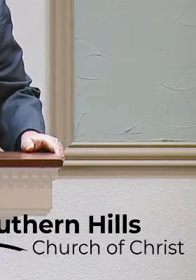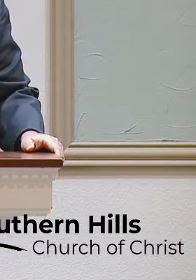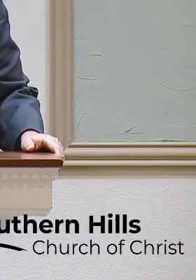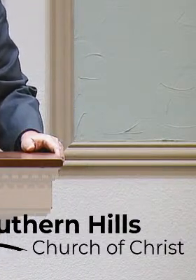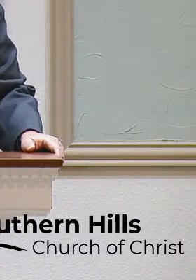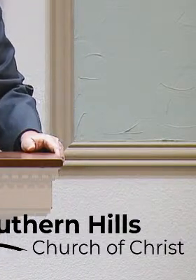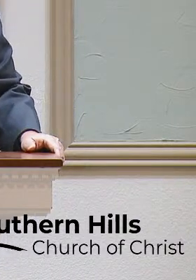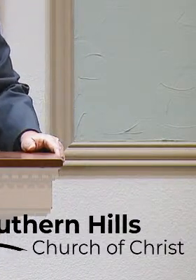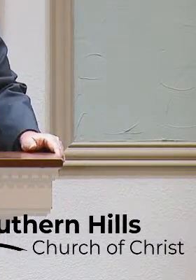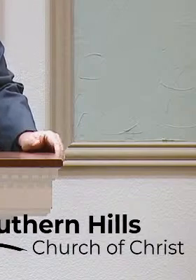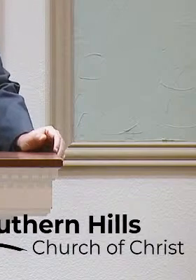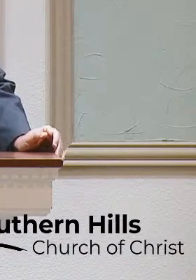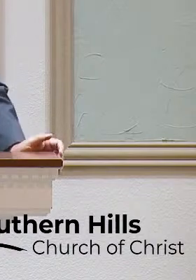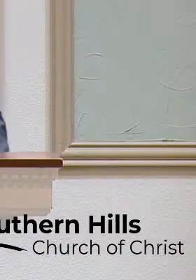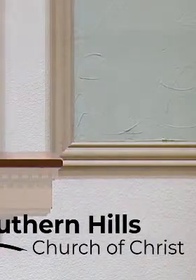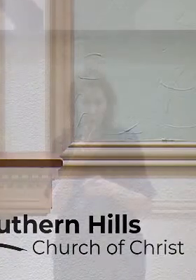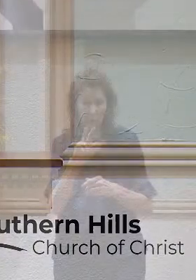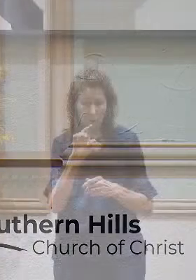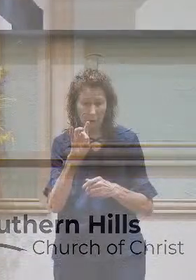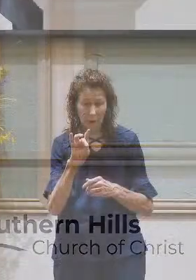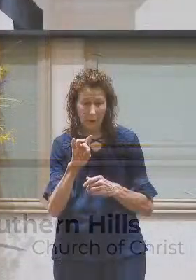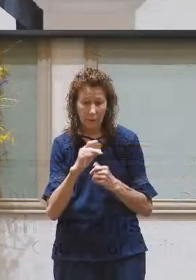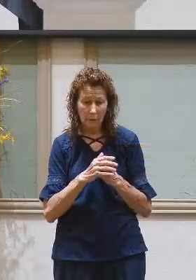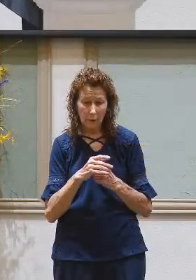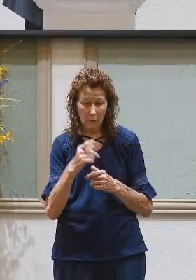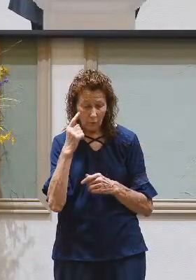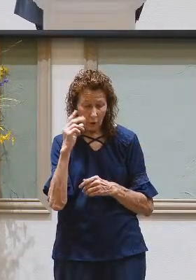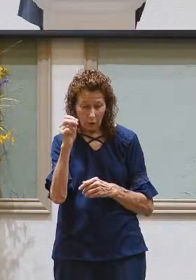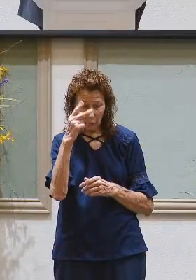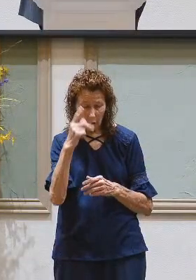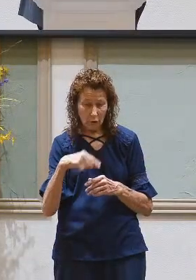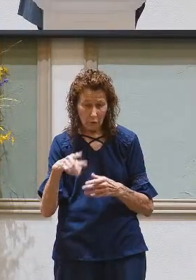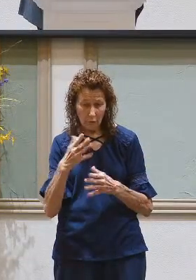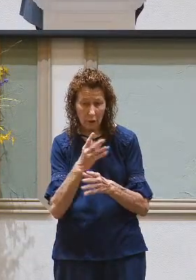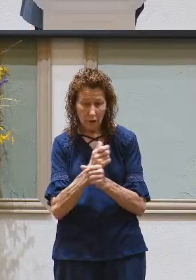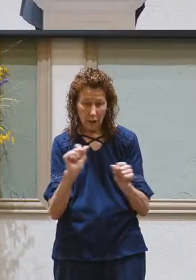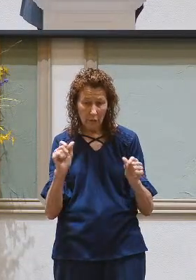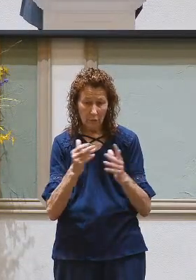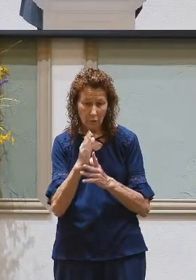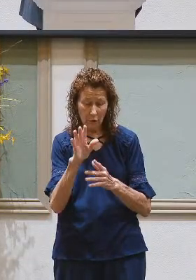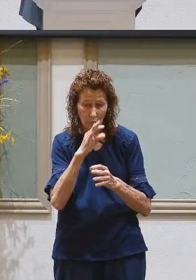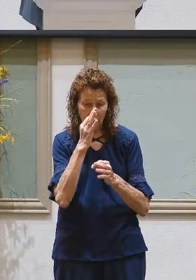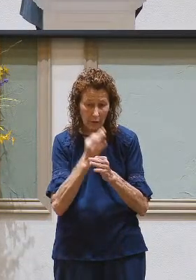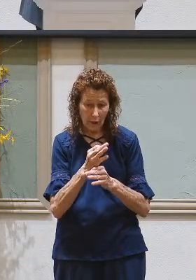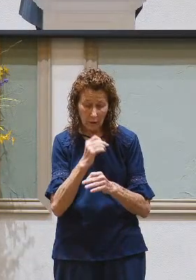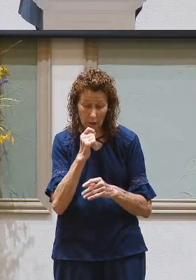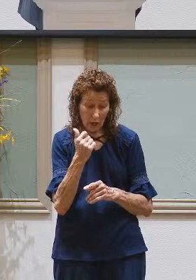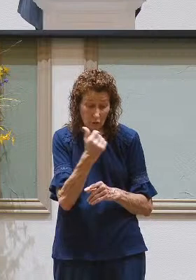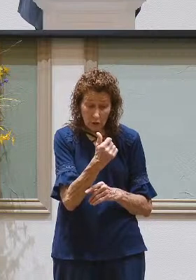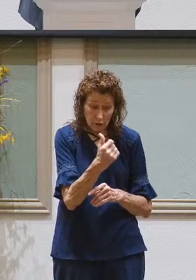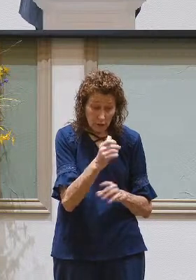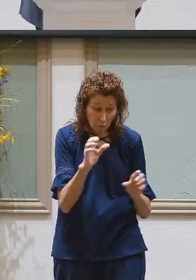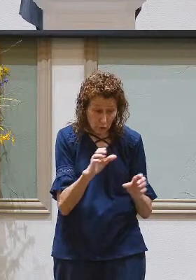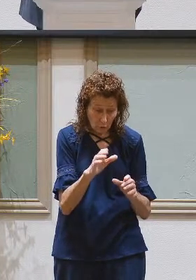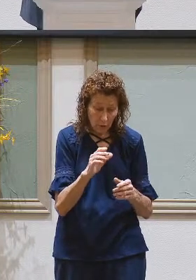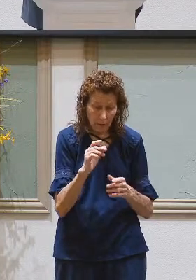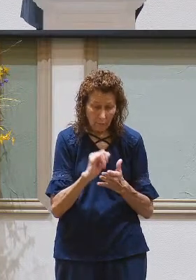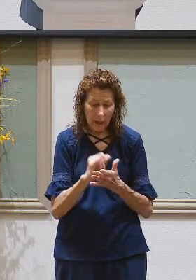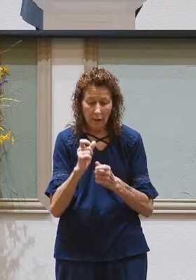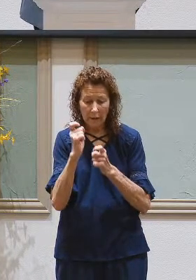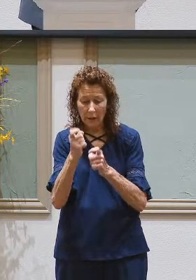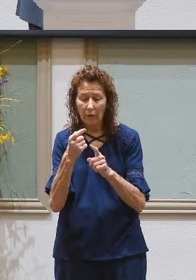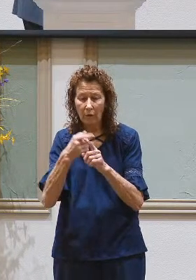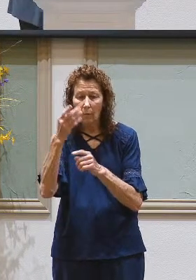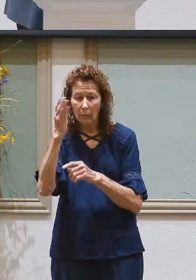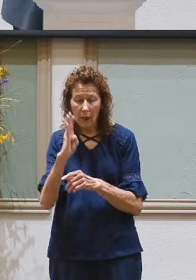Ephesians 2 8 again for by grace you've been saved through faith and this is not your own doing it is the gift of God